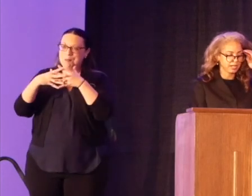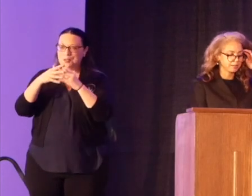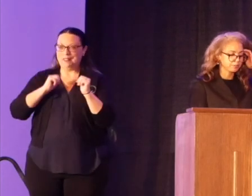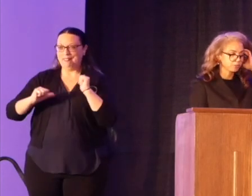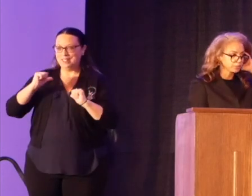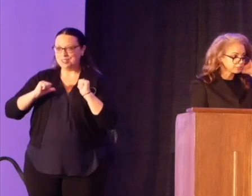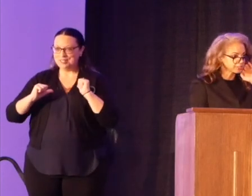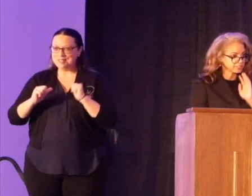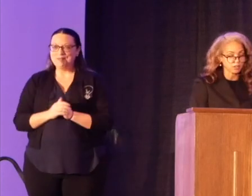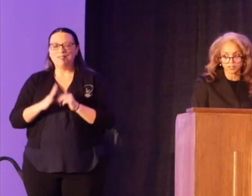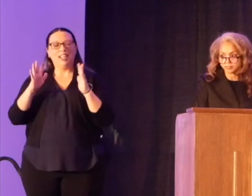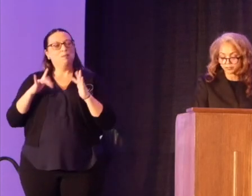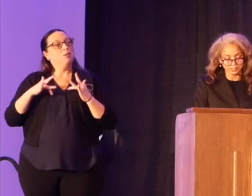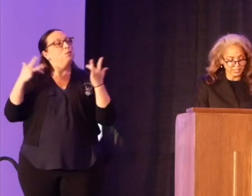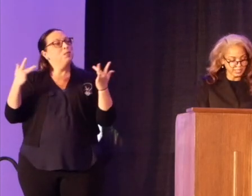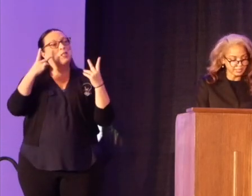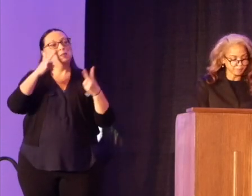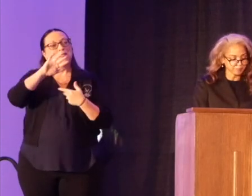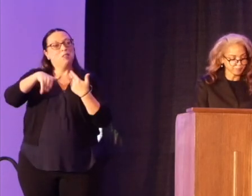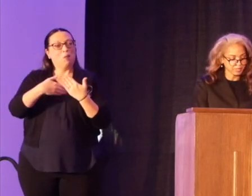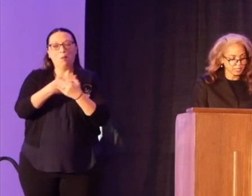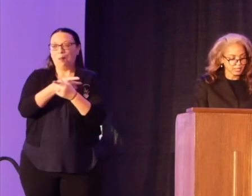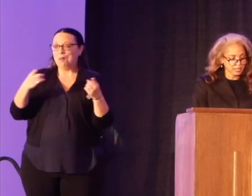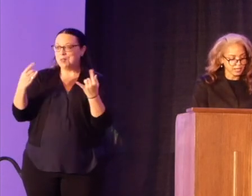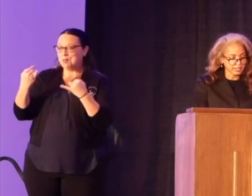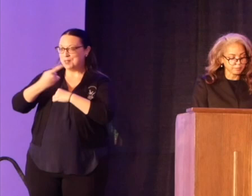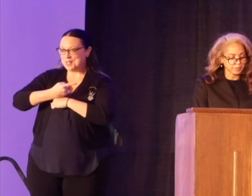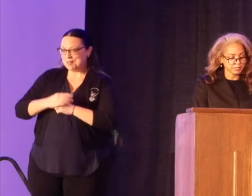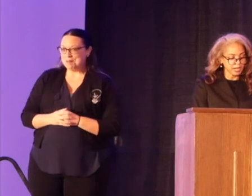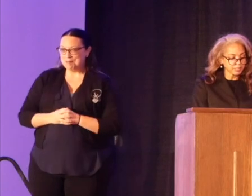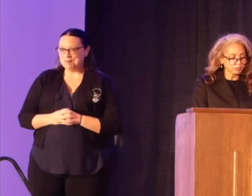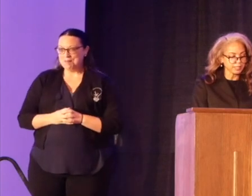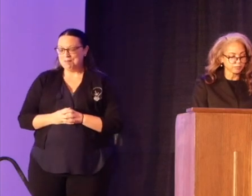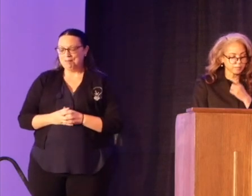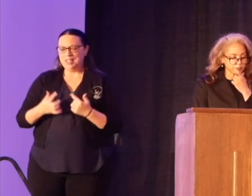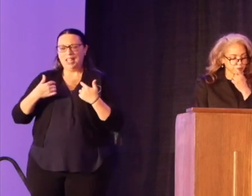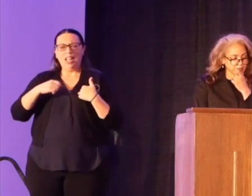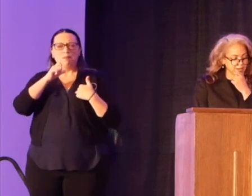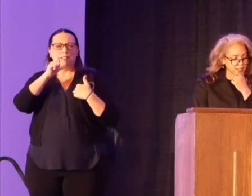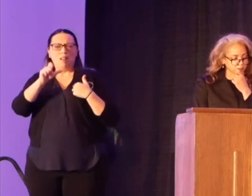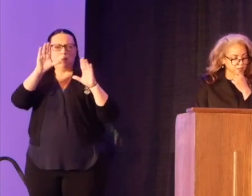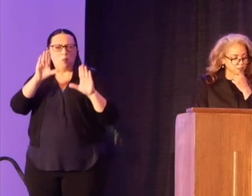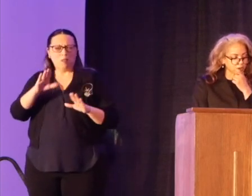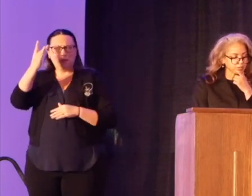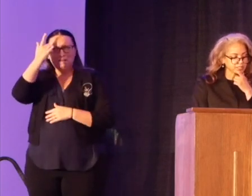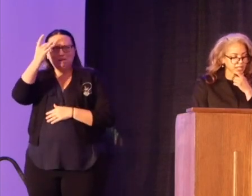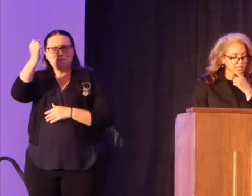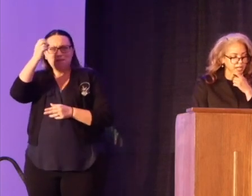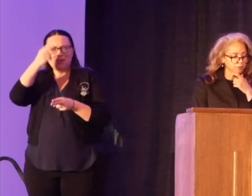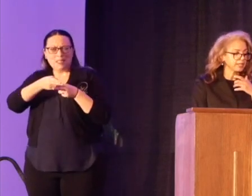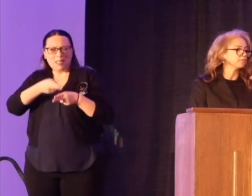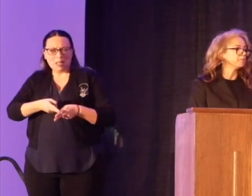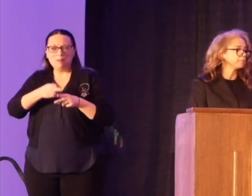I am thrilled to see all of you today. Today, I am not great at remembering names, but I've always